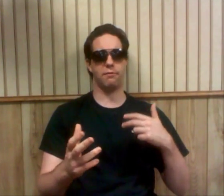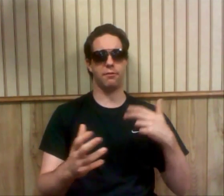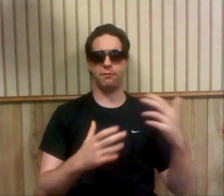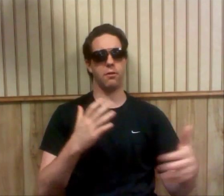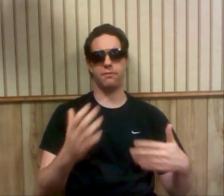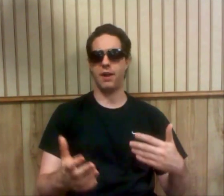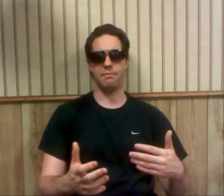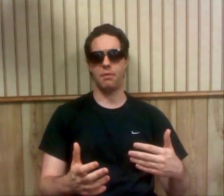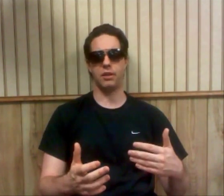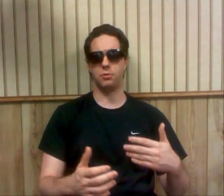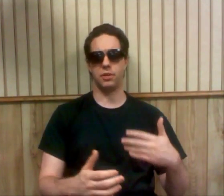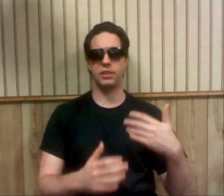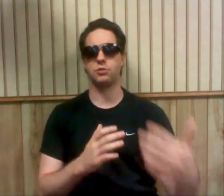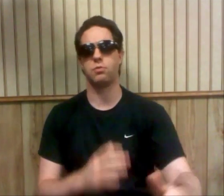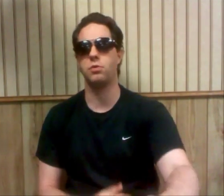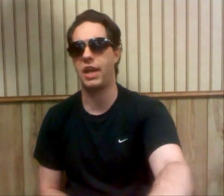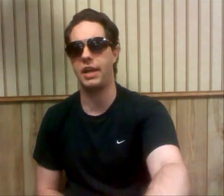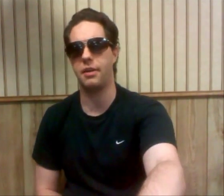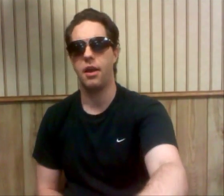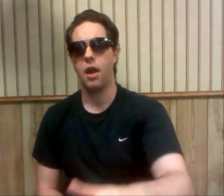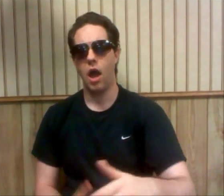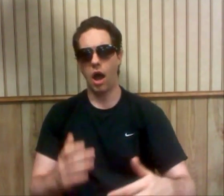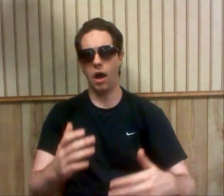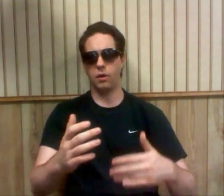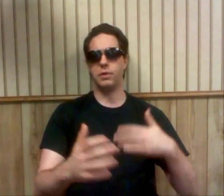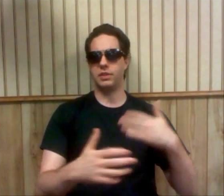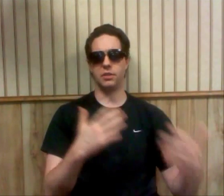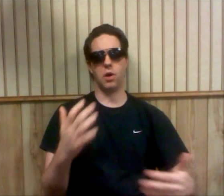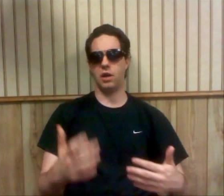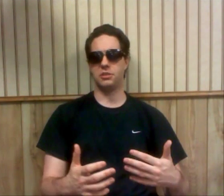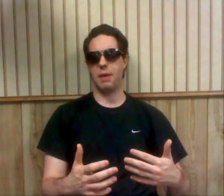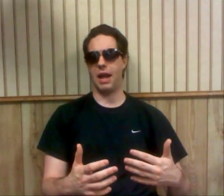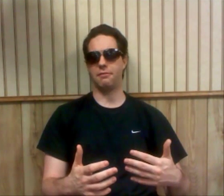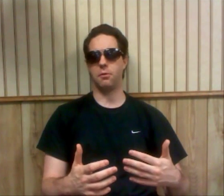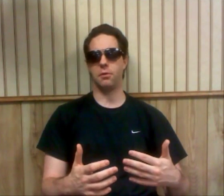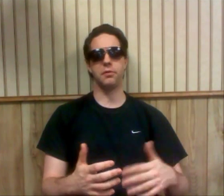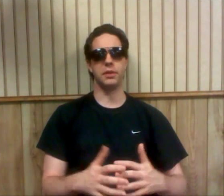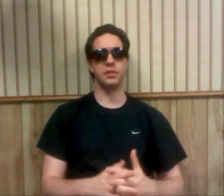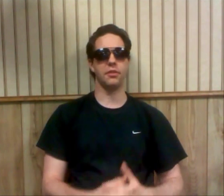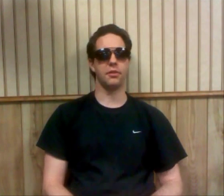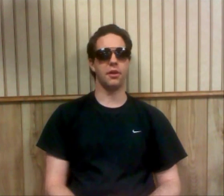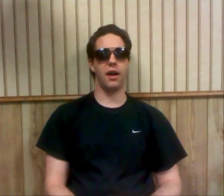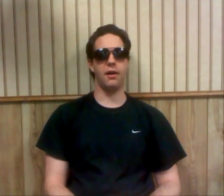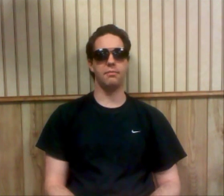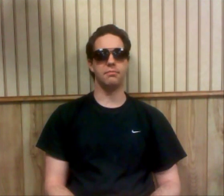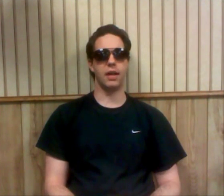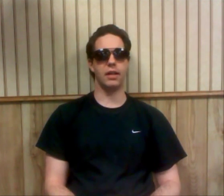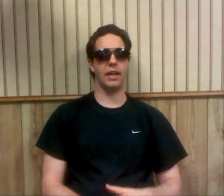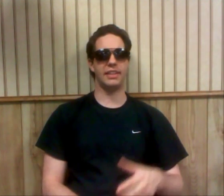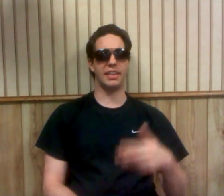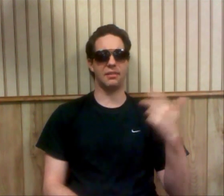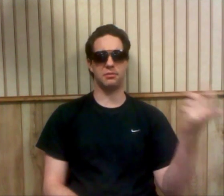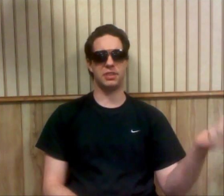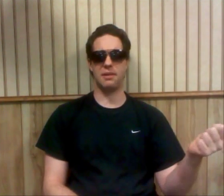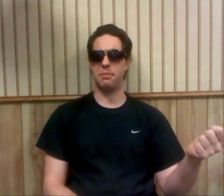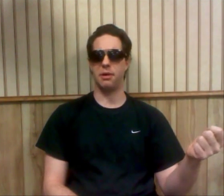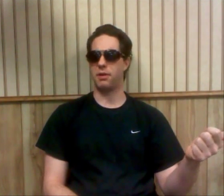for four or five months where they just rotate wins and losses back and forth to each other. I think the CM Punk Rey